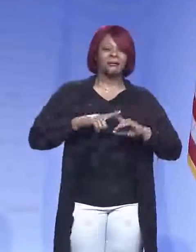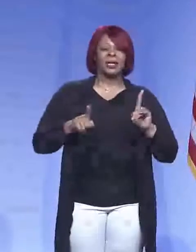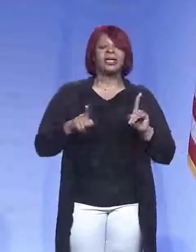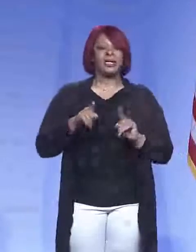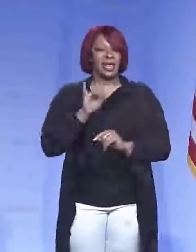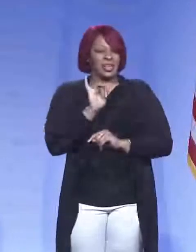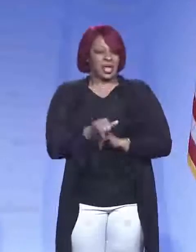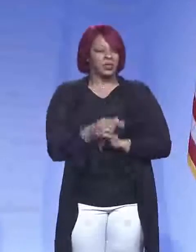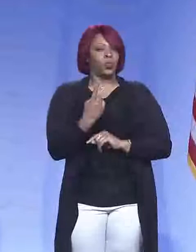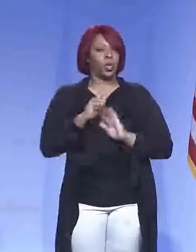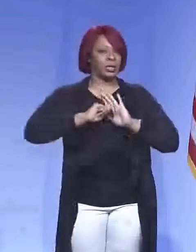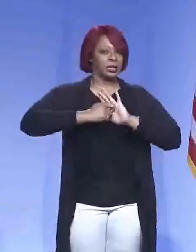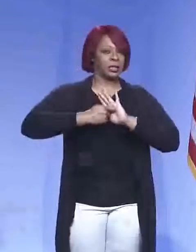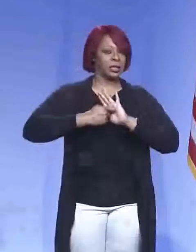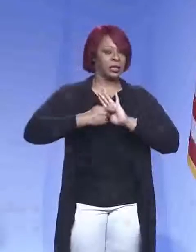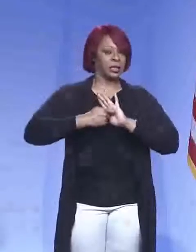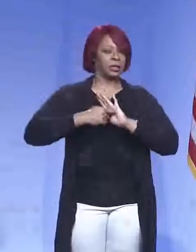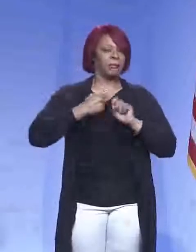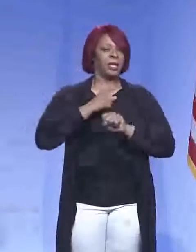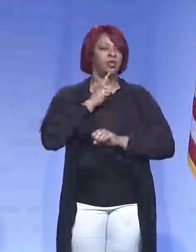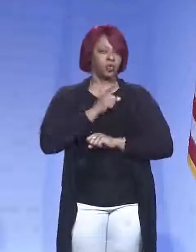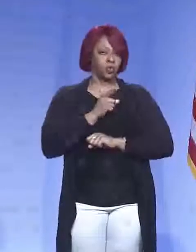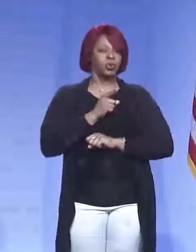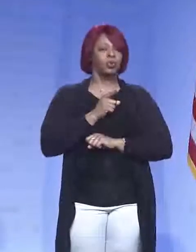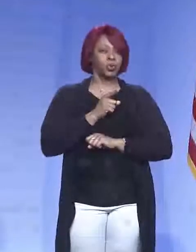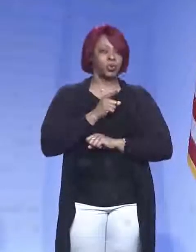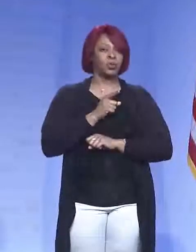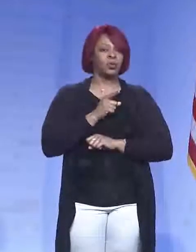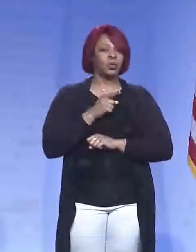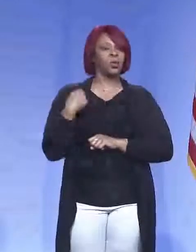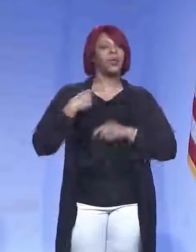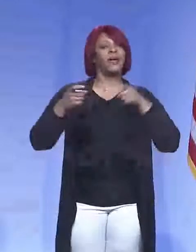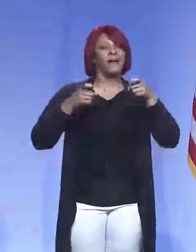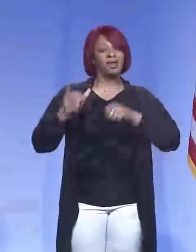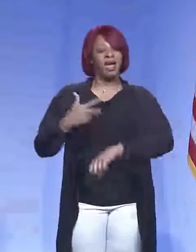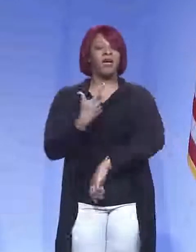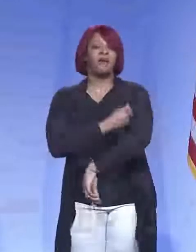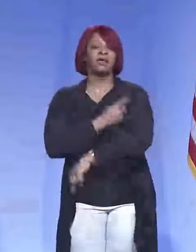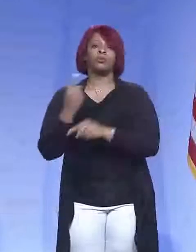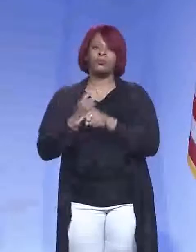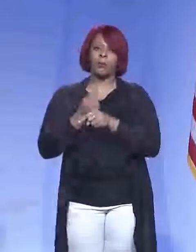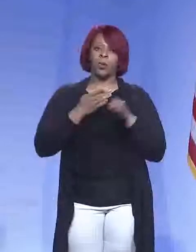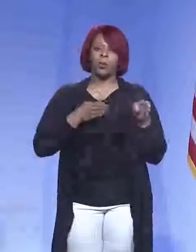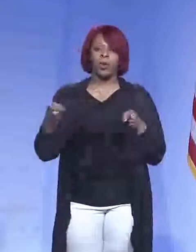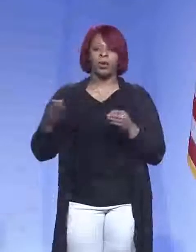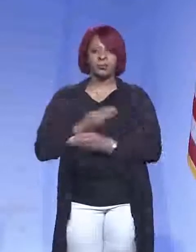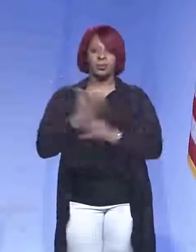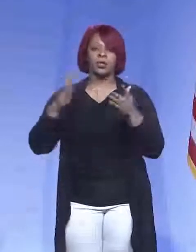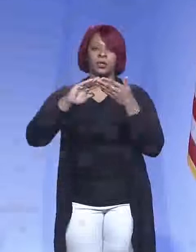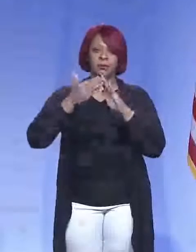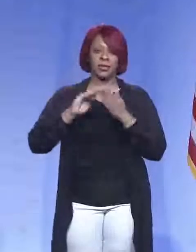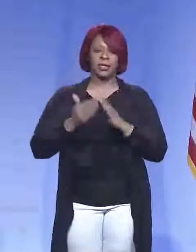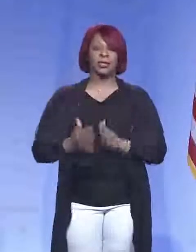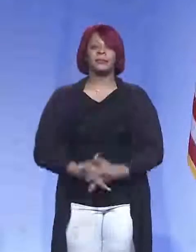it is the one of the key processes in making sure that, uh, we handled the vaccine properly and get it out to the community.